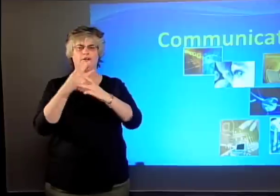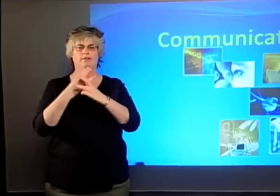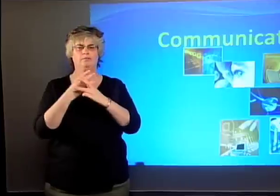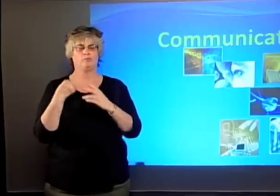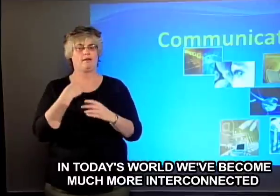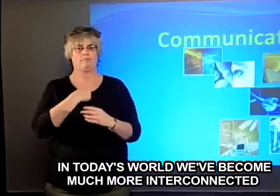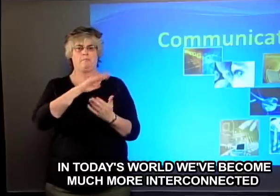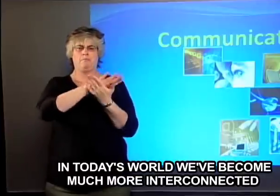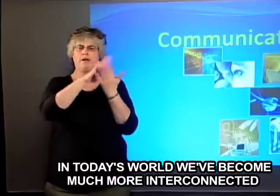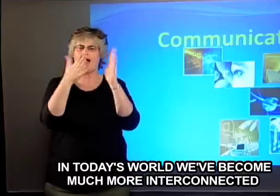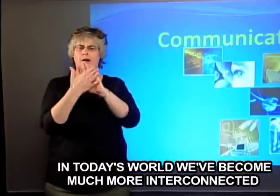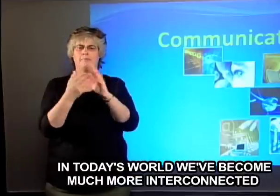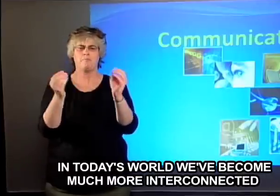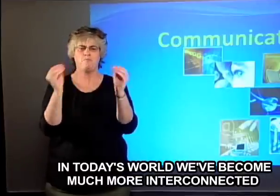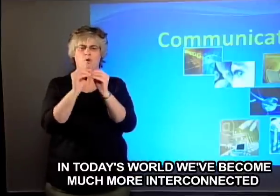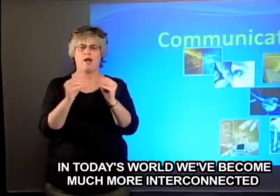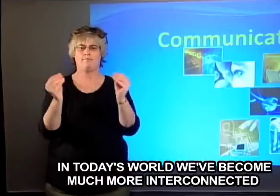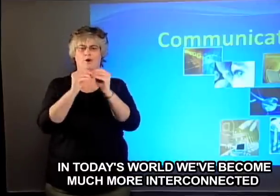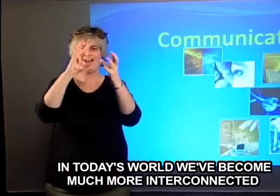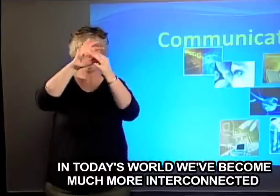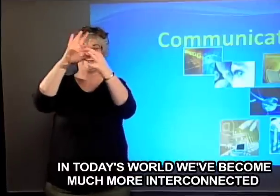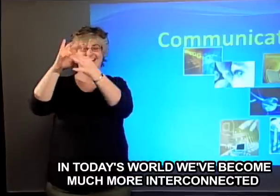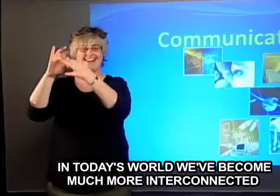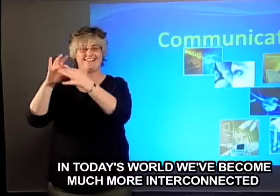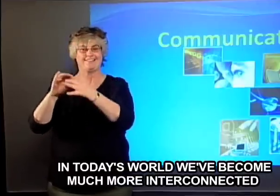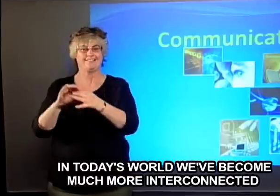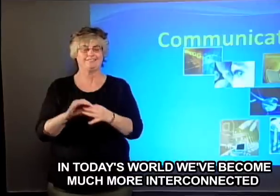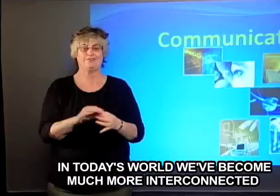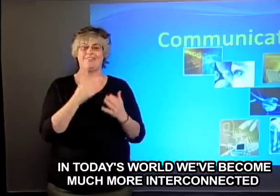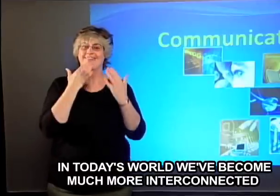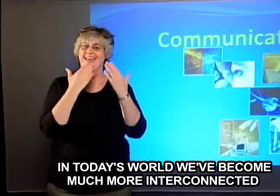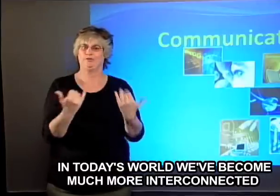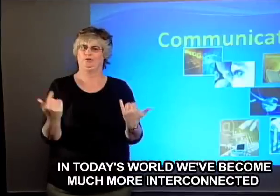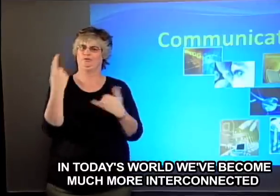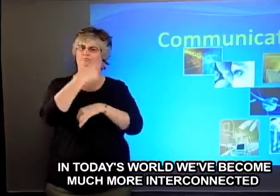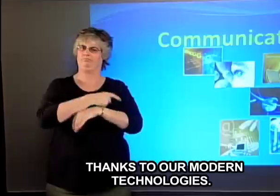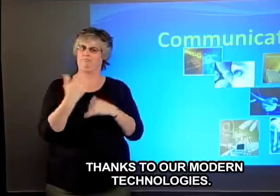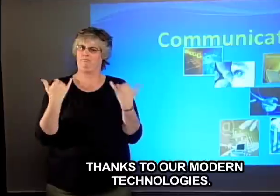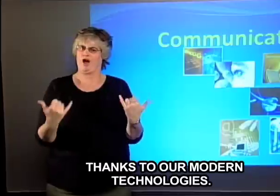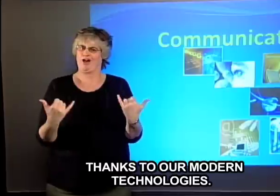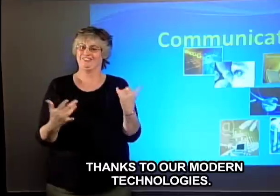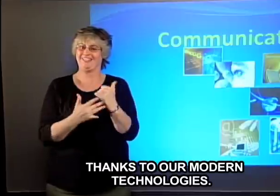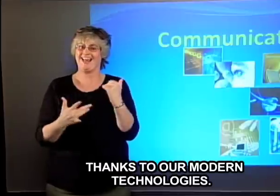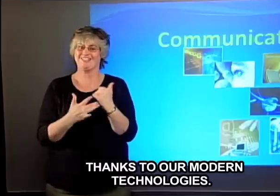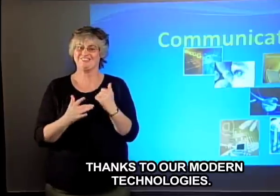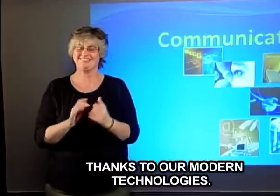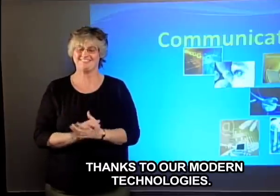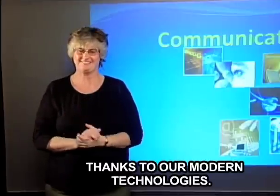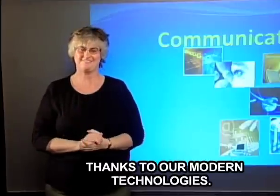In today's world, we've become much more interconnected thanks to our modern technologies.